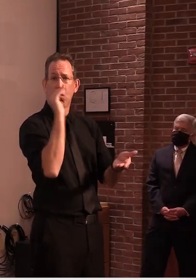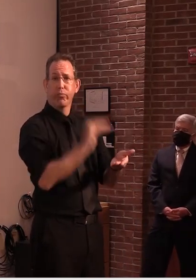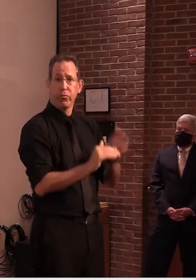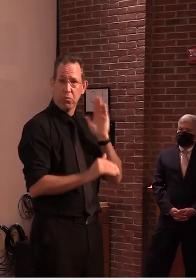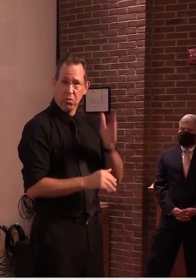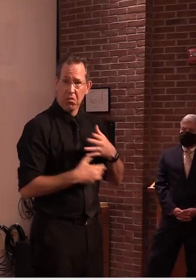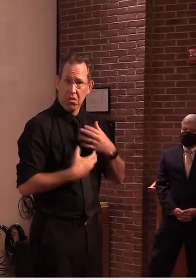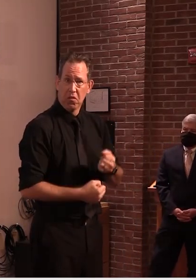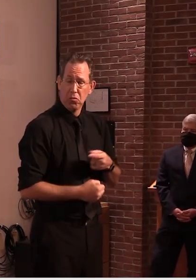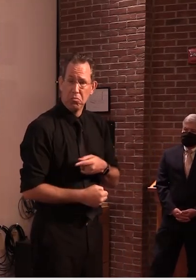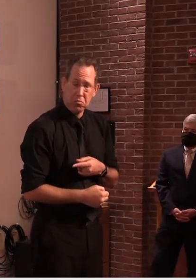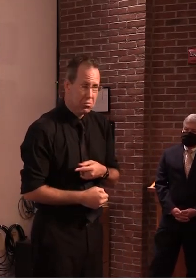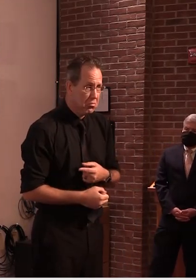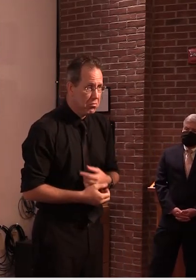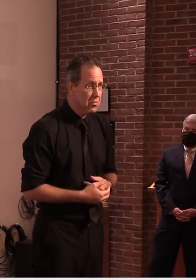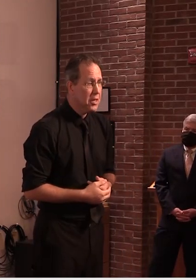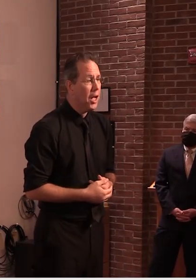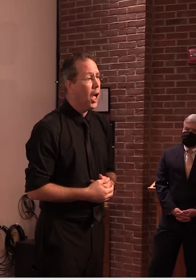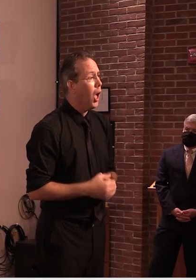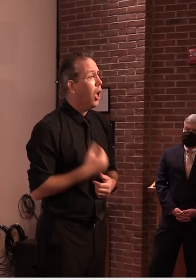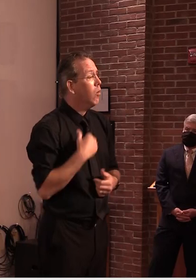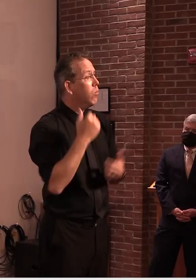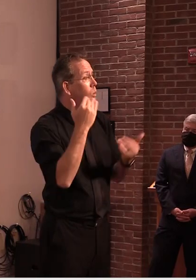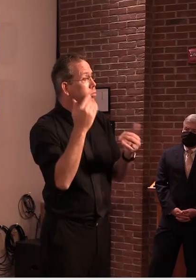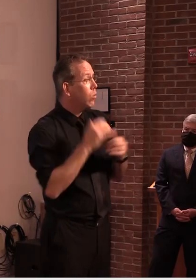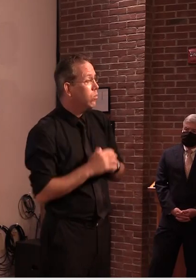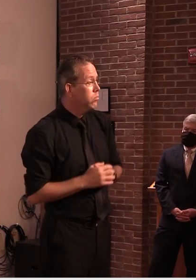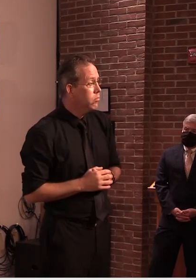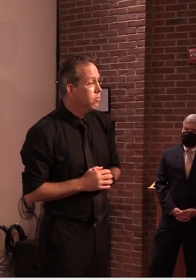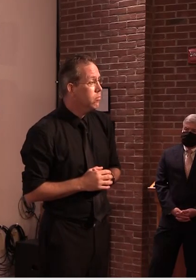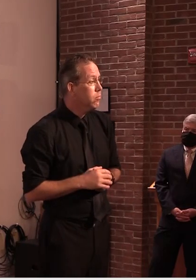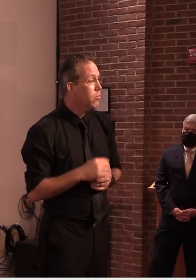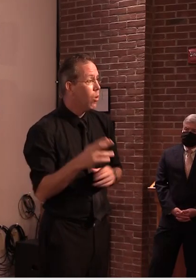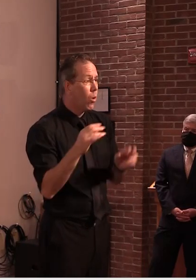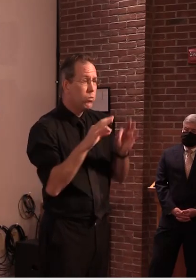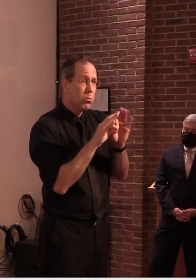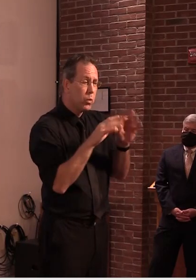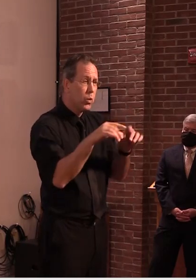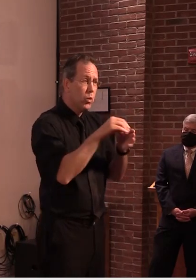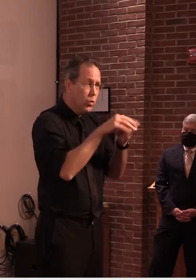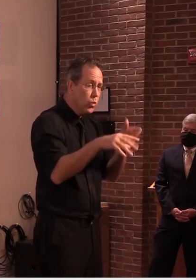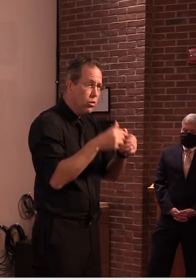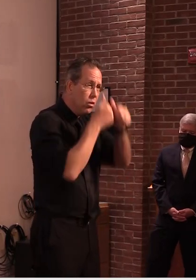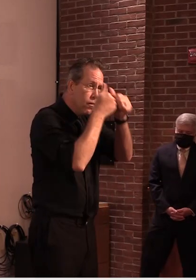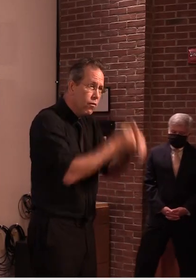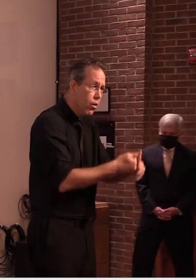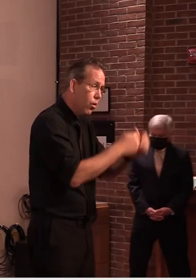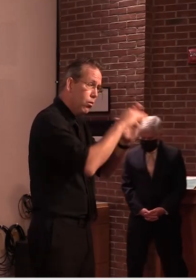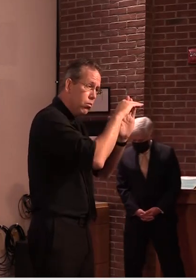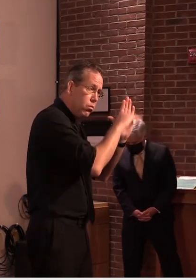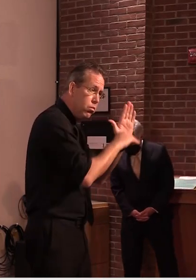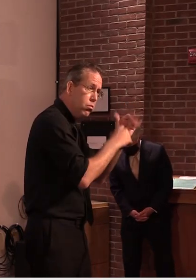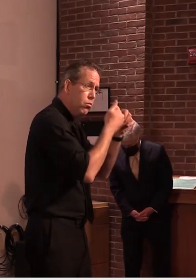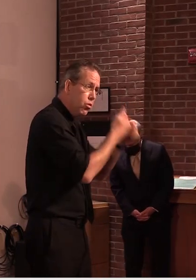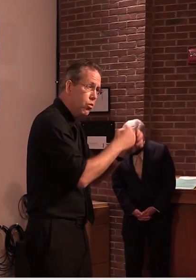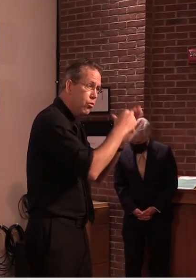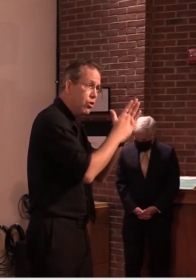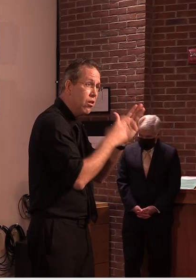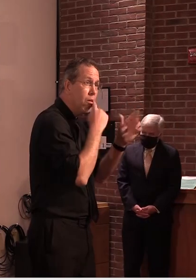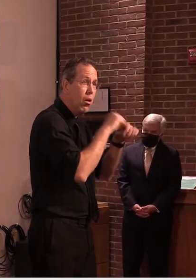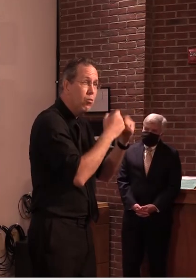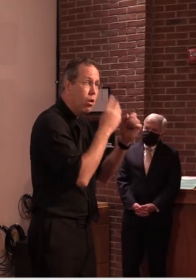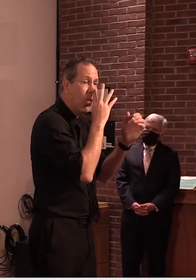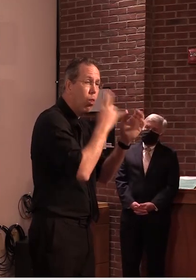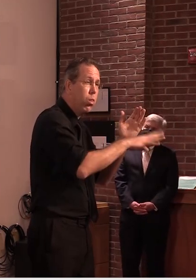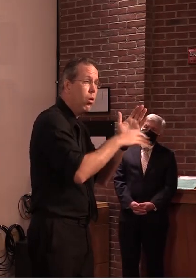a contract if you will and there are consequences for not complying with the contract and of course part of the contract